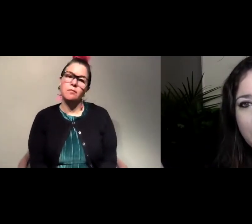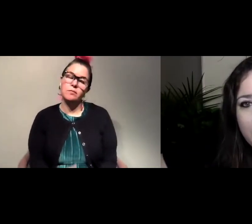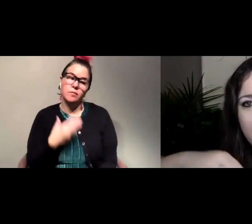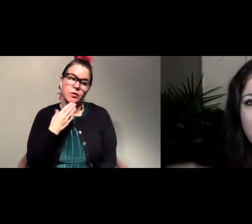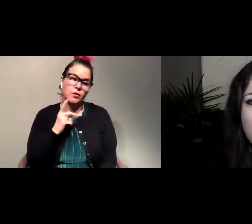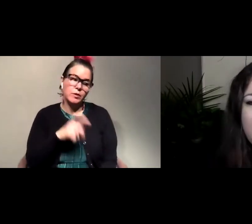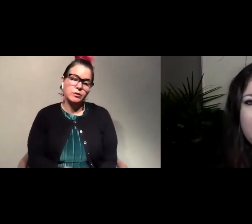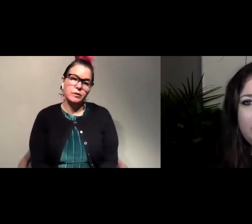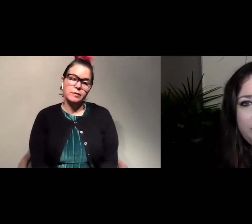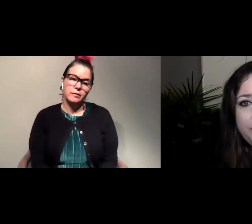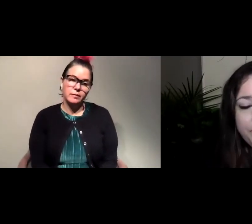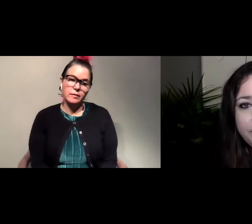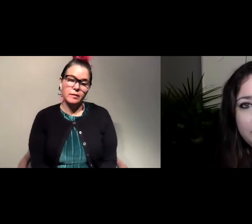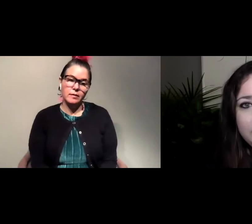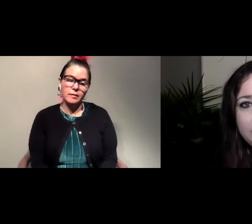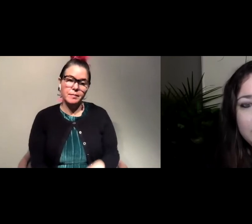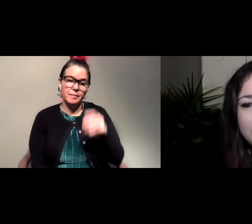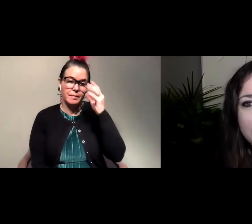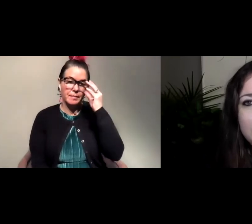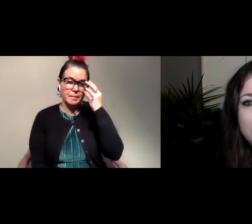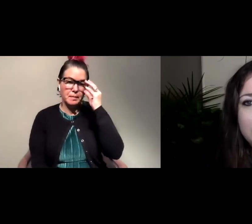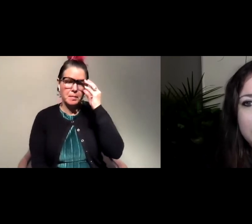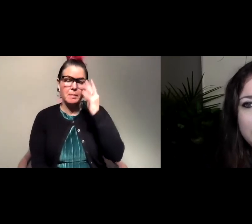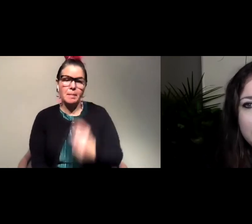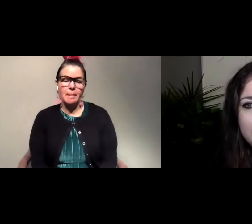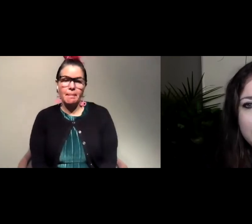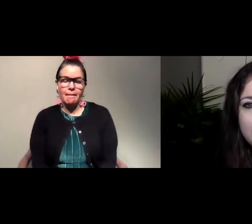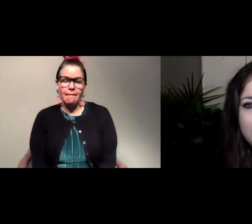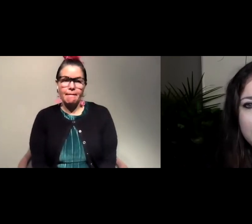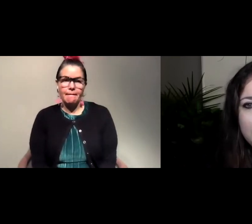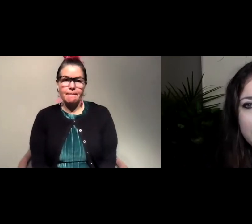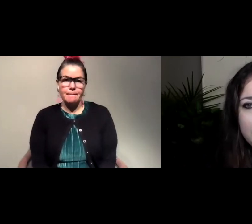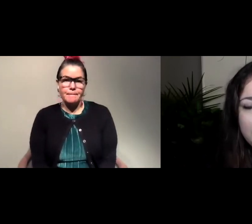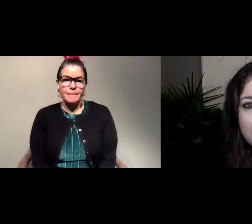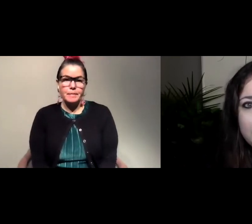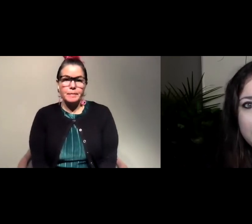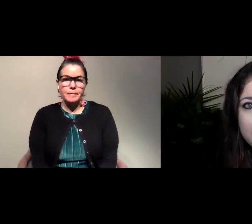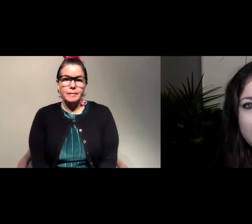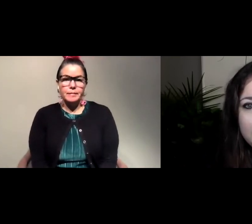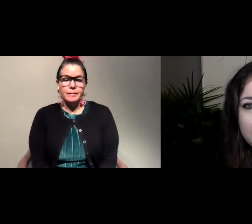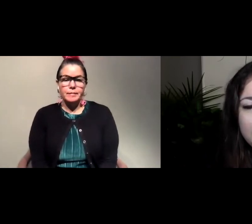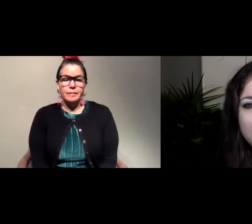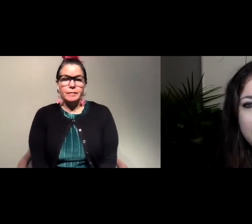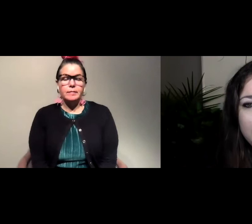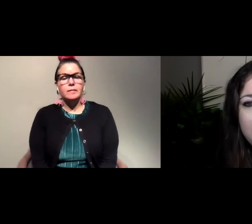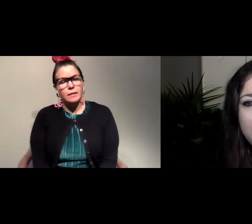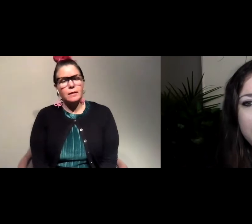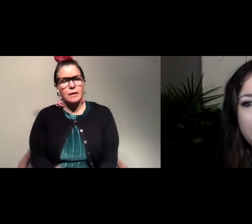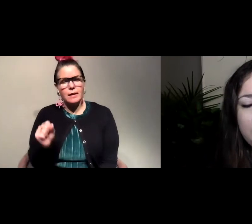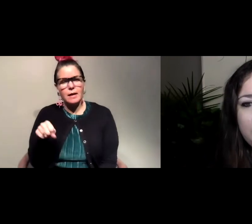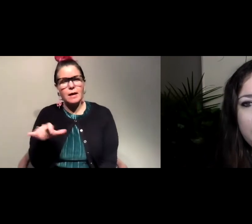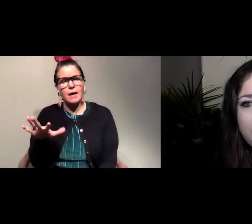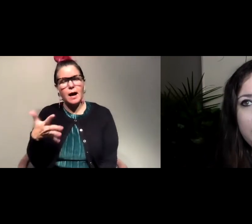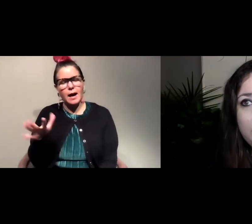question um yeah kind of